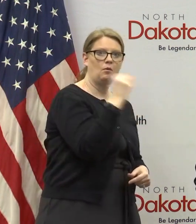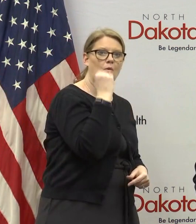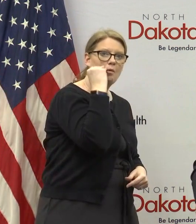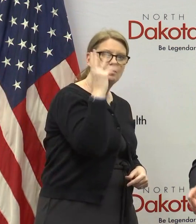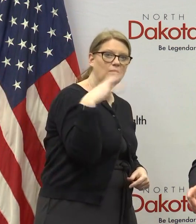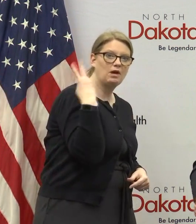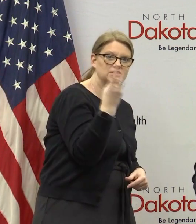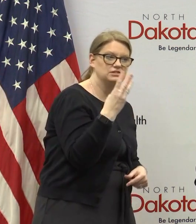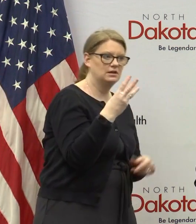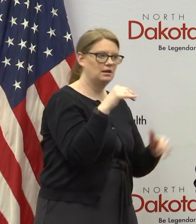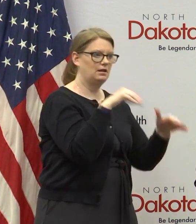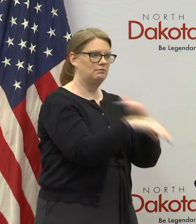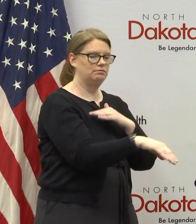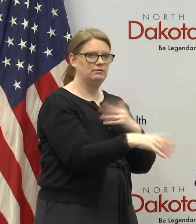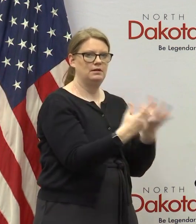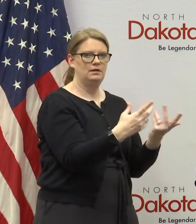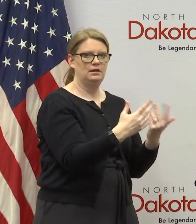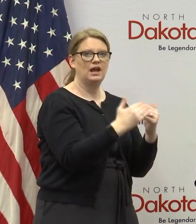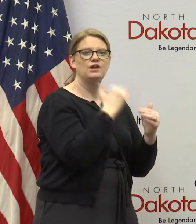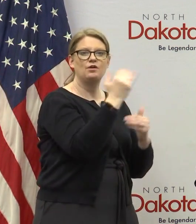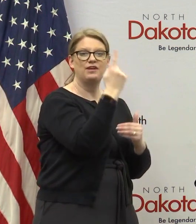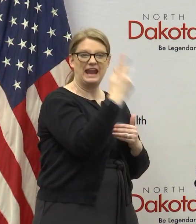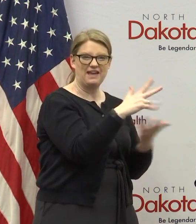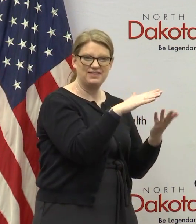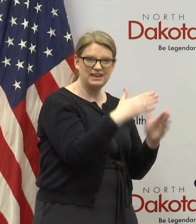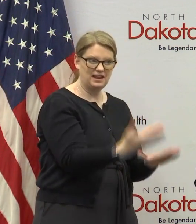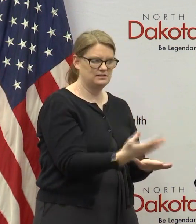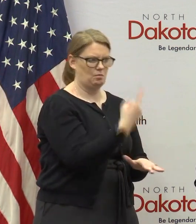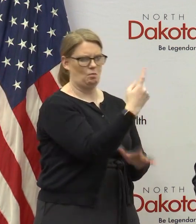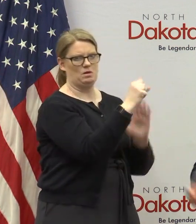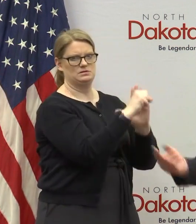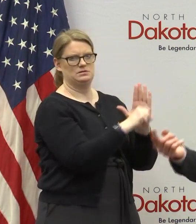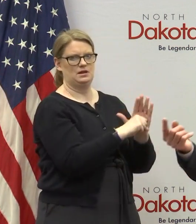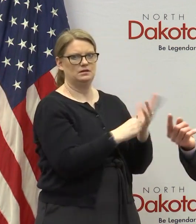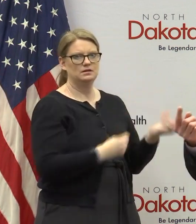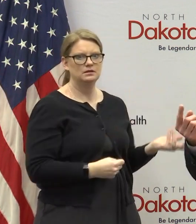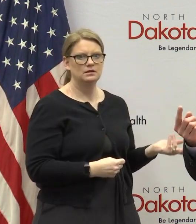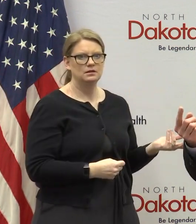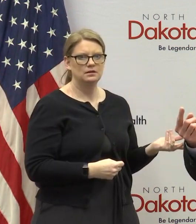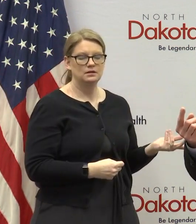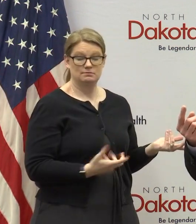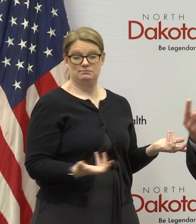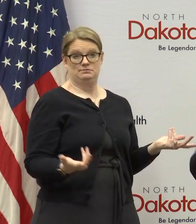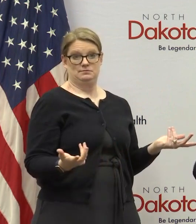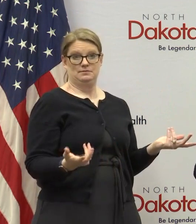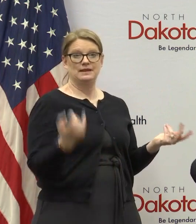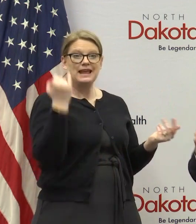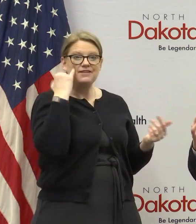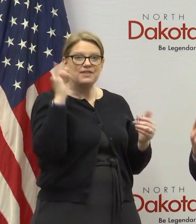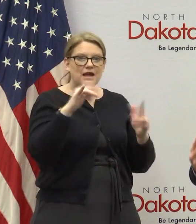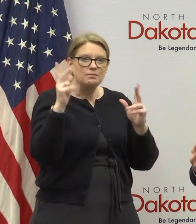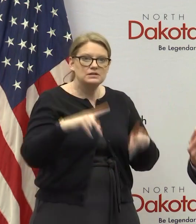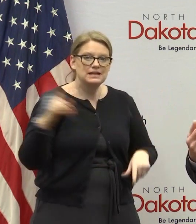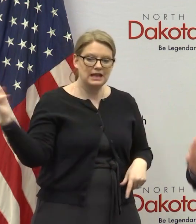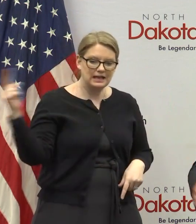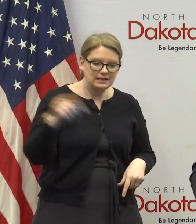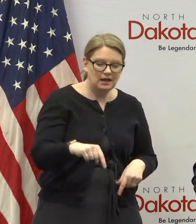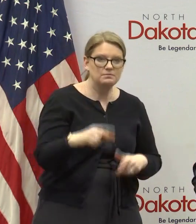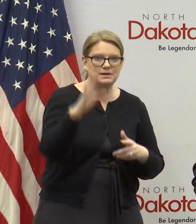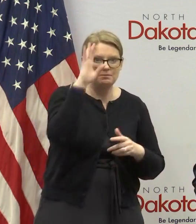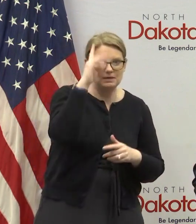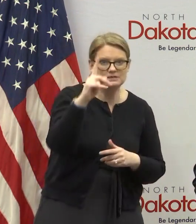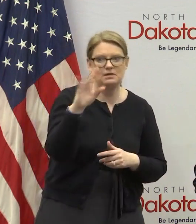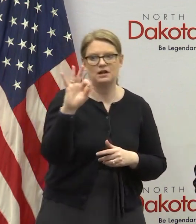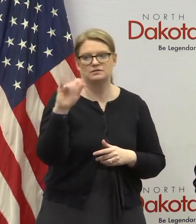washington and and and over half the deaths in the country came from that one state if that person had traveled you know to bismarck or fargo or grand